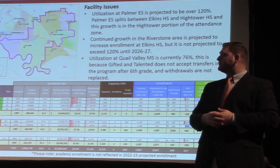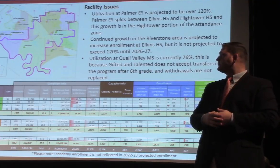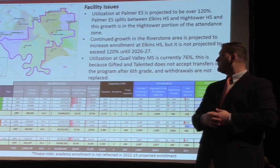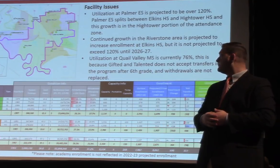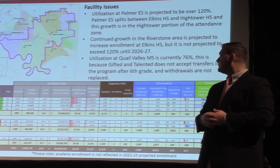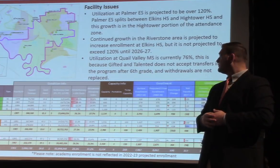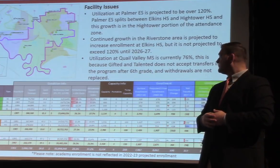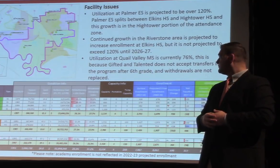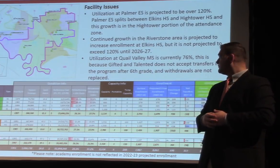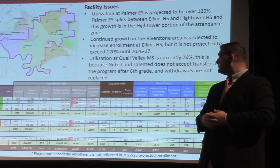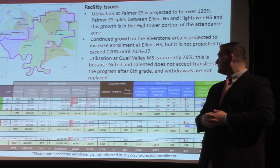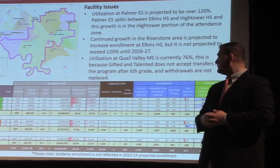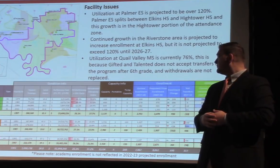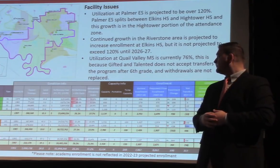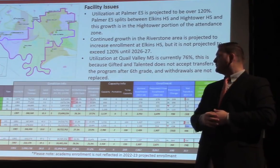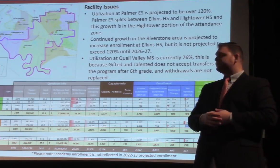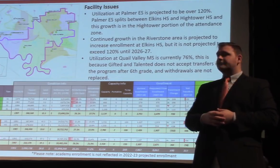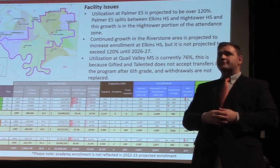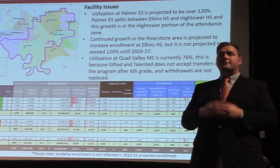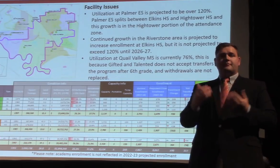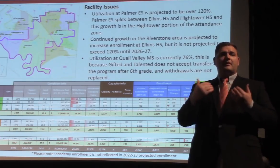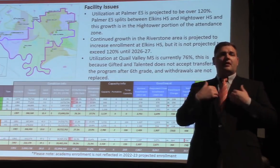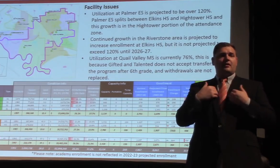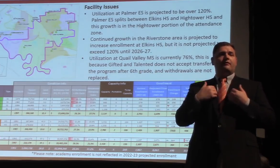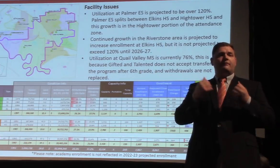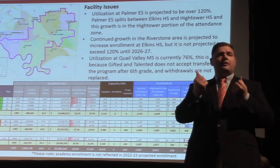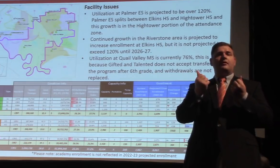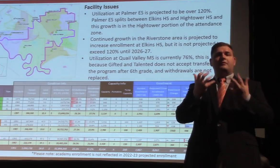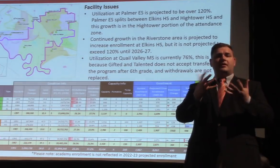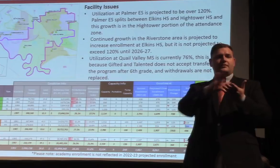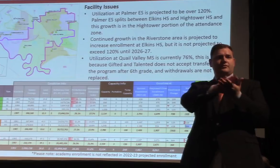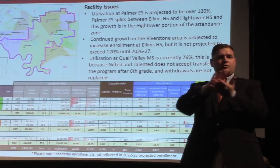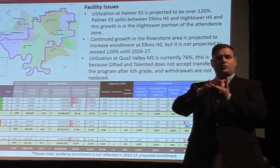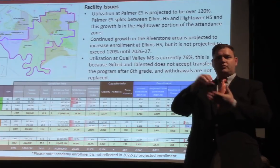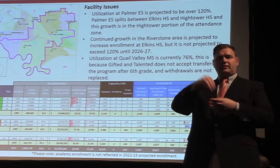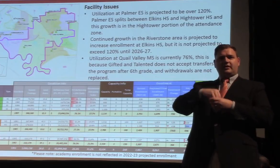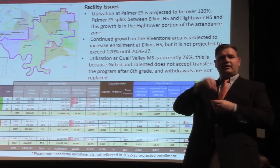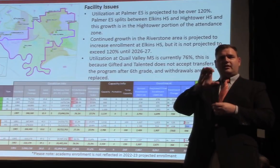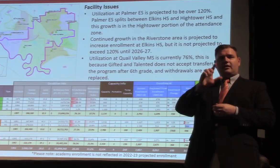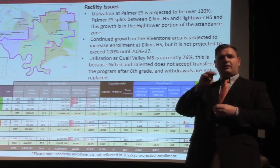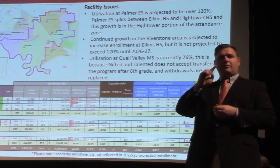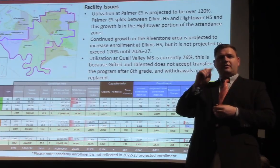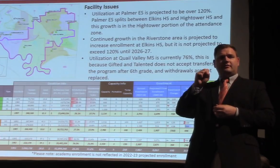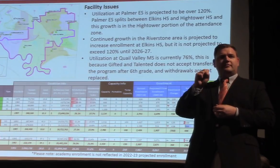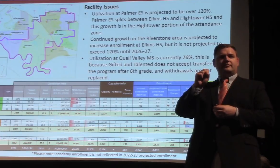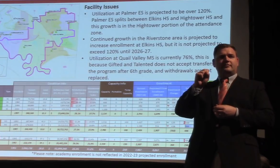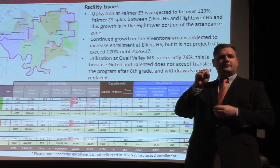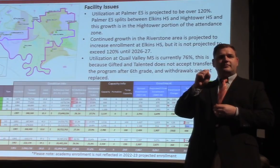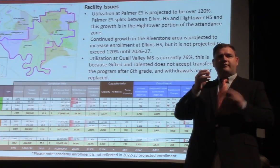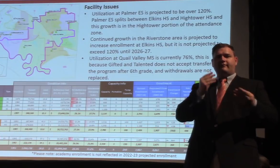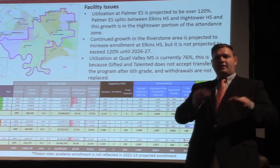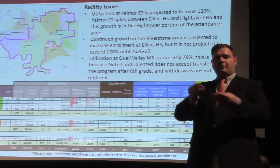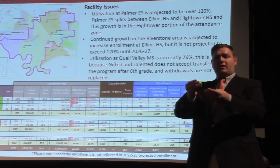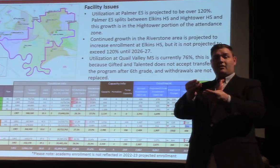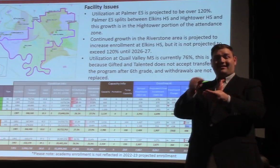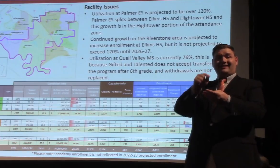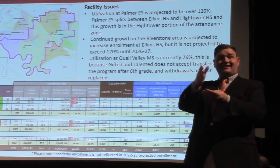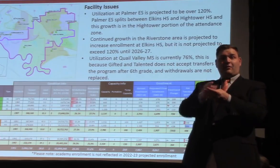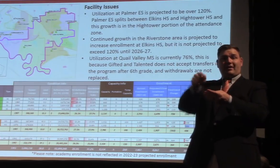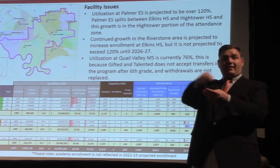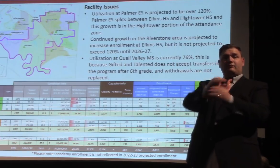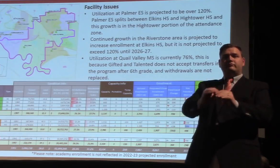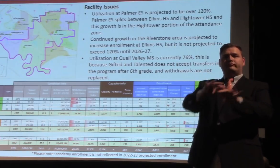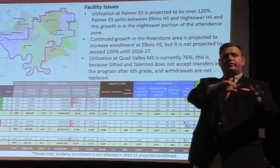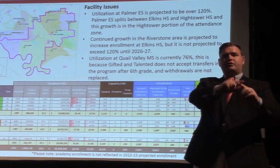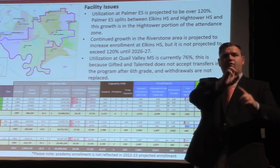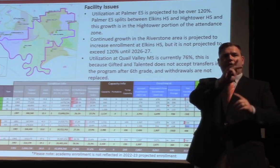Quail Valley Middle School. We do have large portions of schools that are in the Clements feeder pattern that do stretch into Elkins. And so that's something to be cognizant